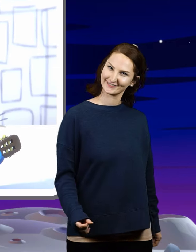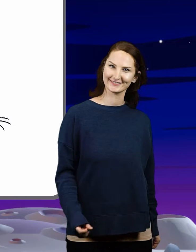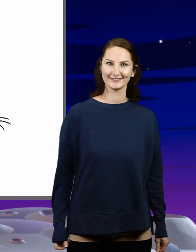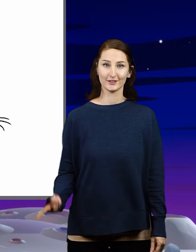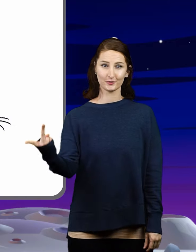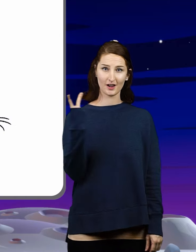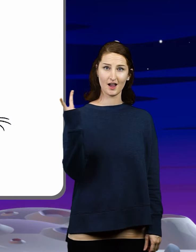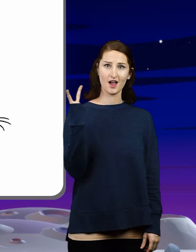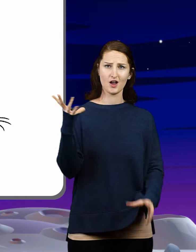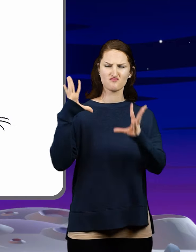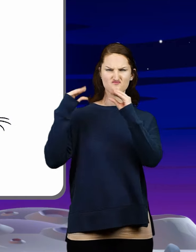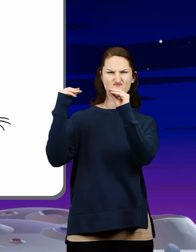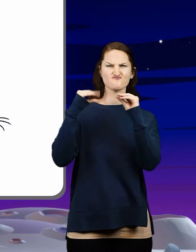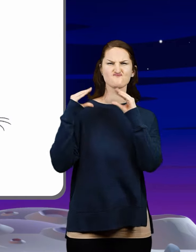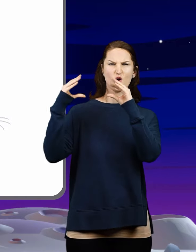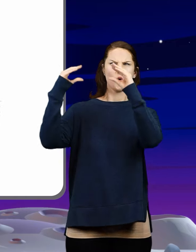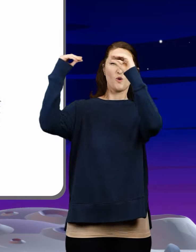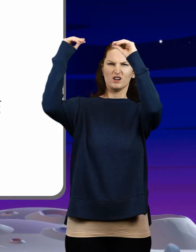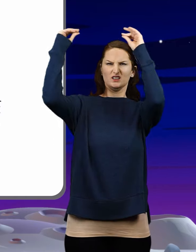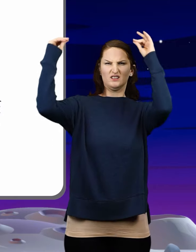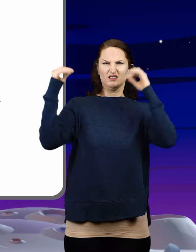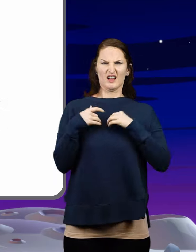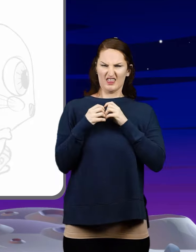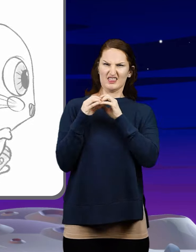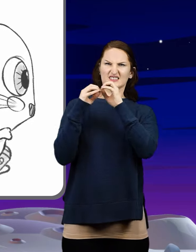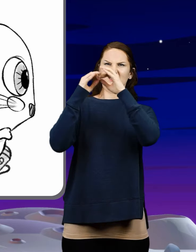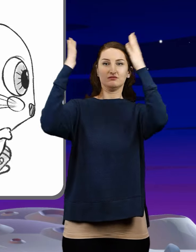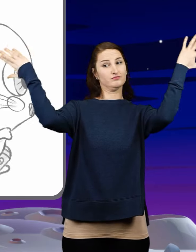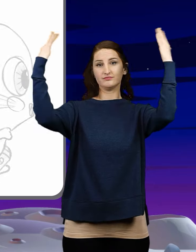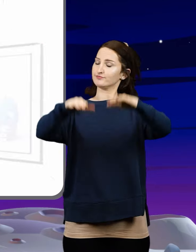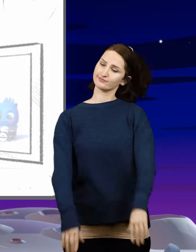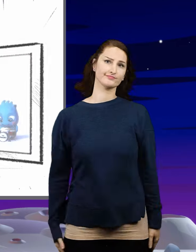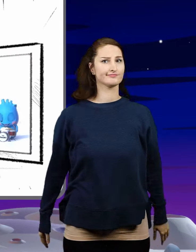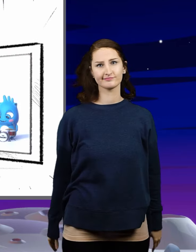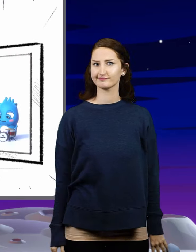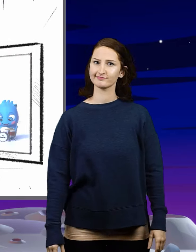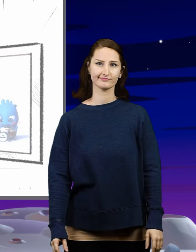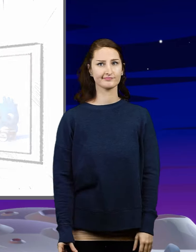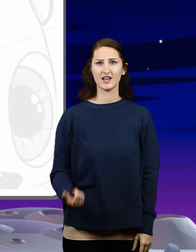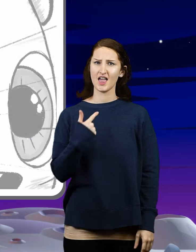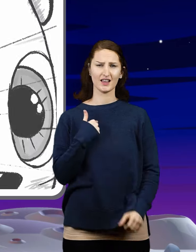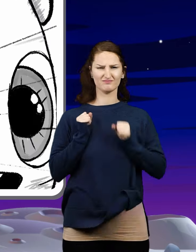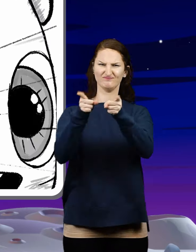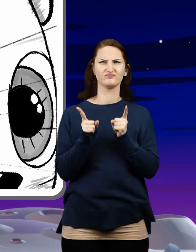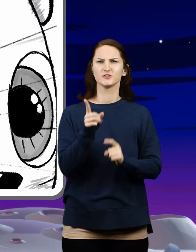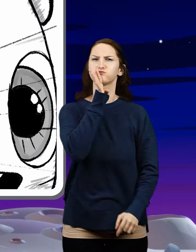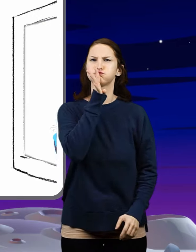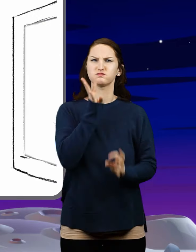I'm talking away, I don't know what's up today I'll say it anyway,